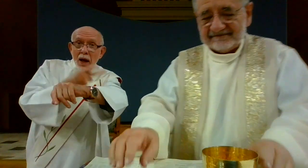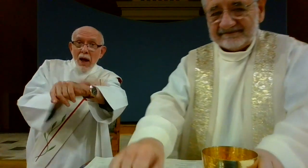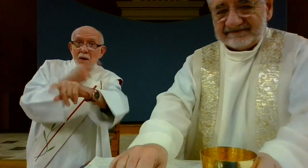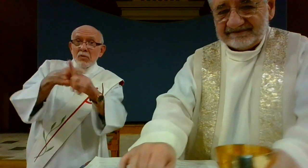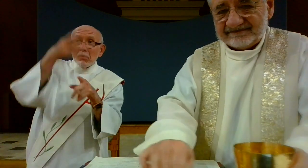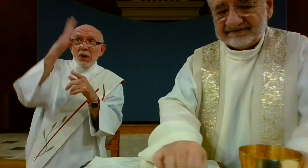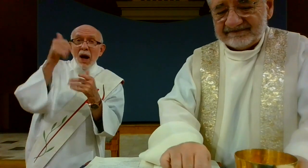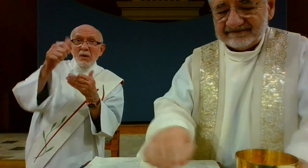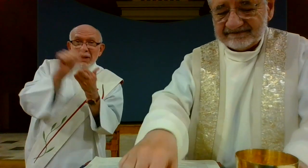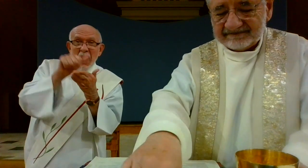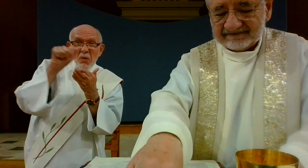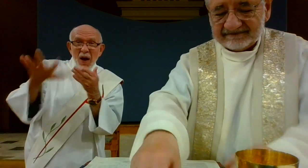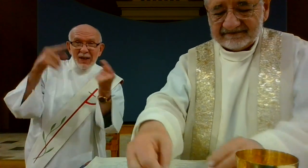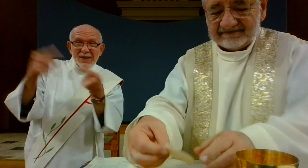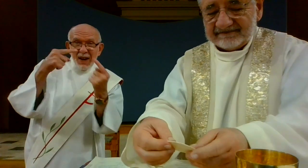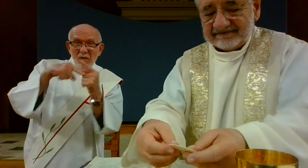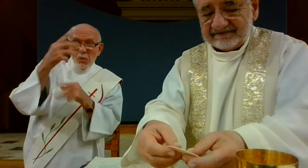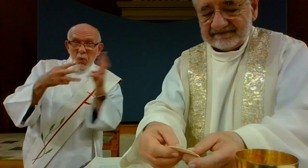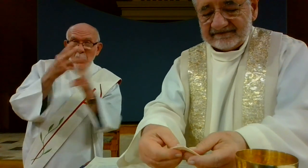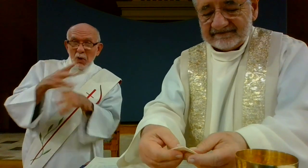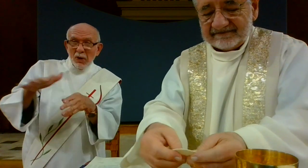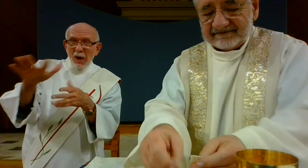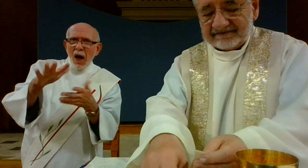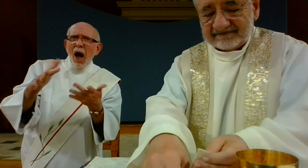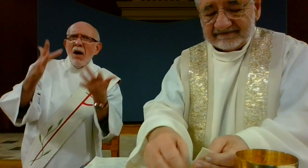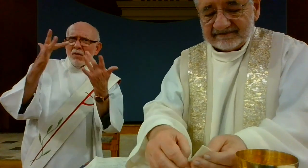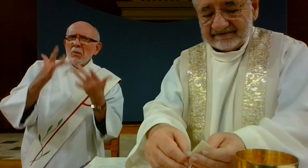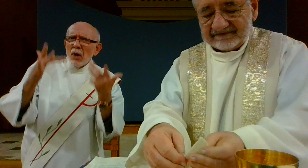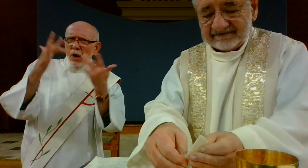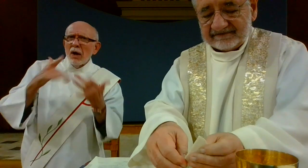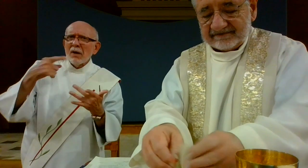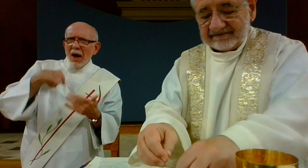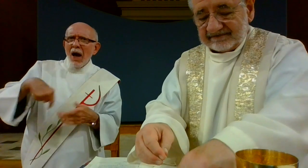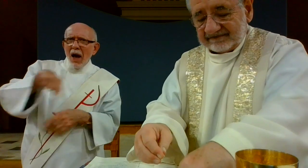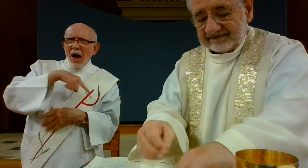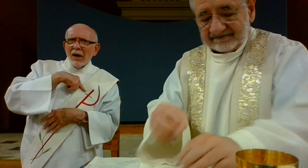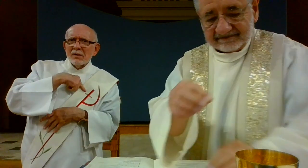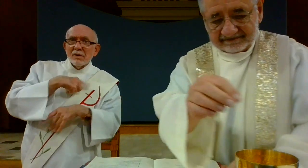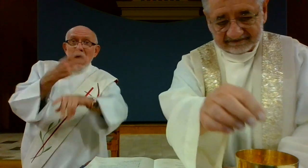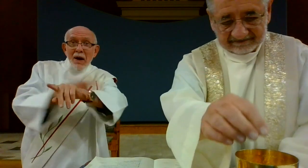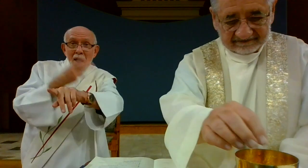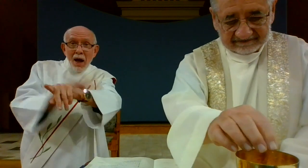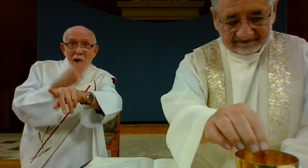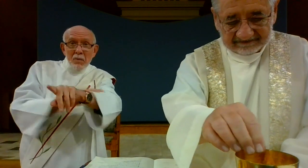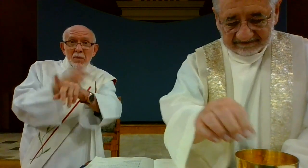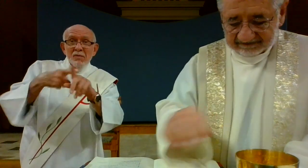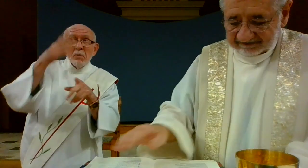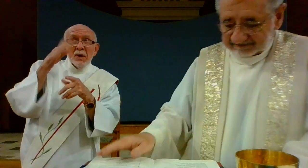Lamb of God, you take away the sins of the world. Have mercy on us. Lamb of